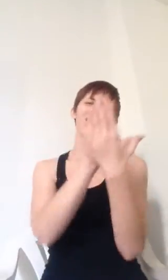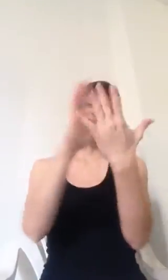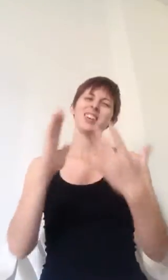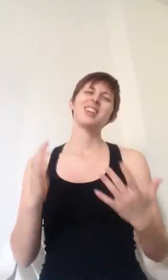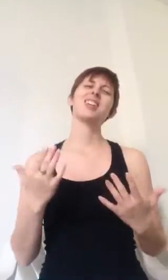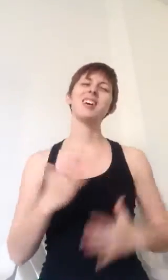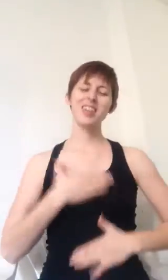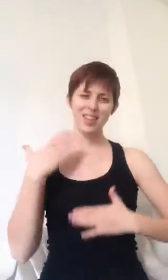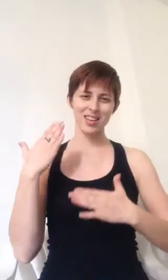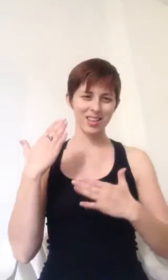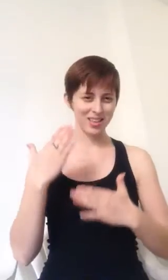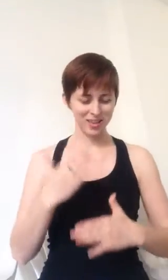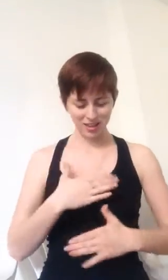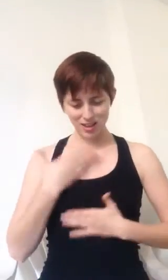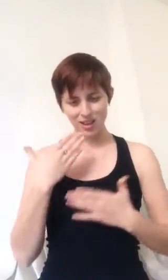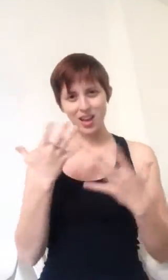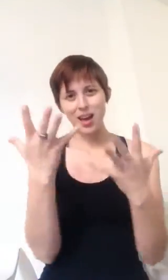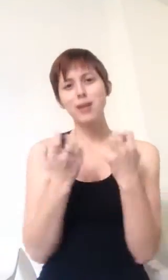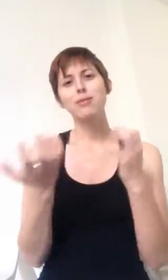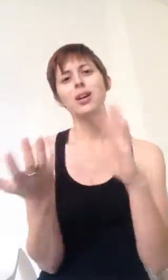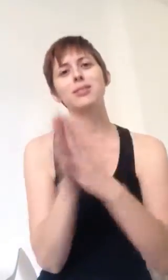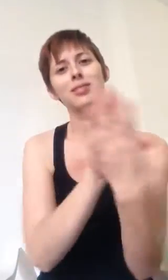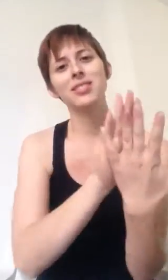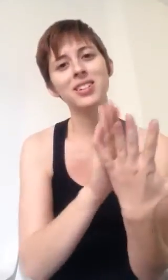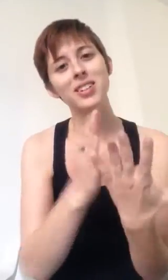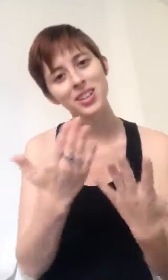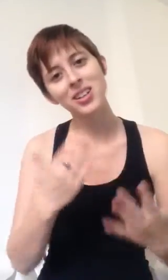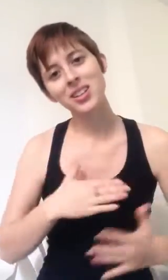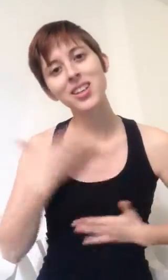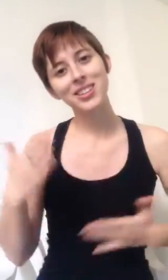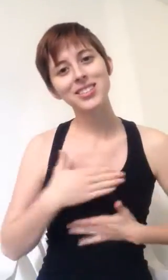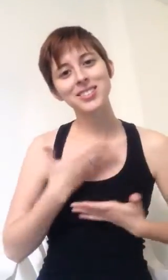I just wanna feel happy,